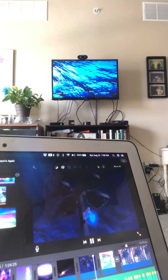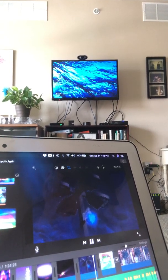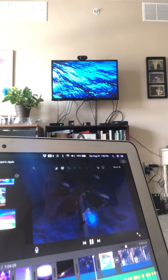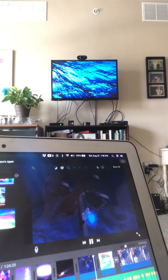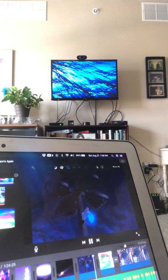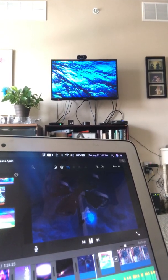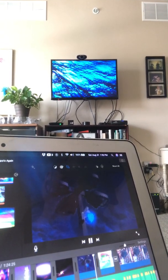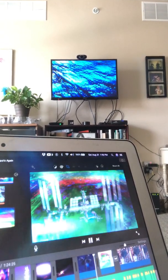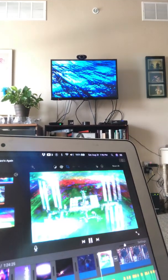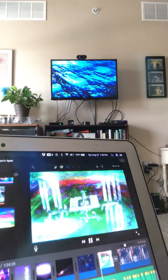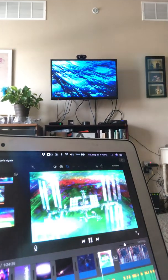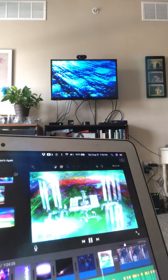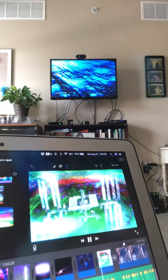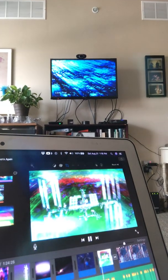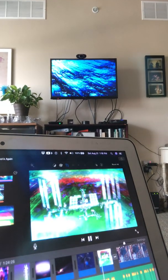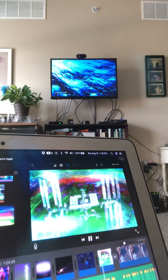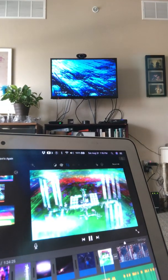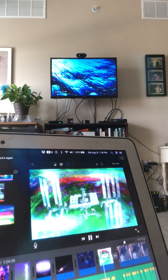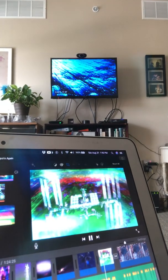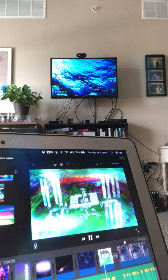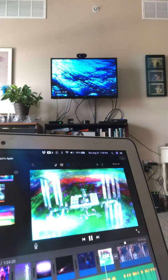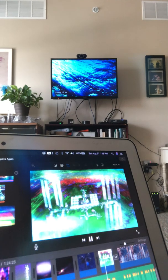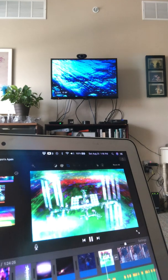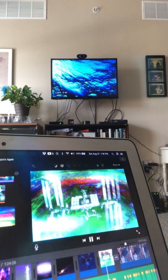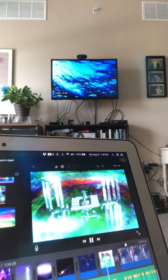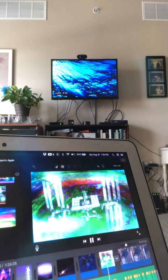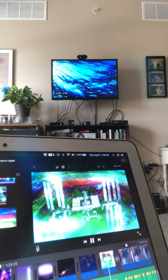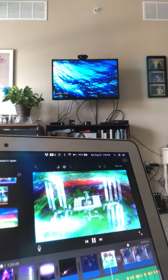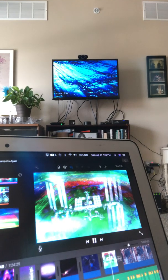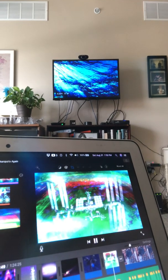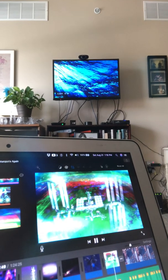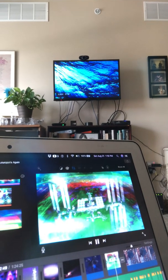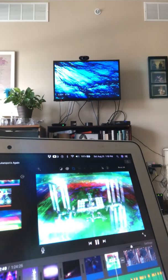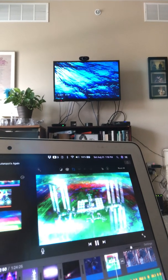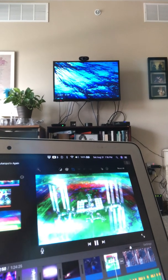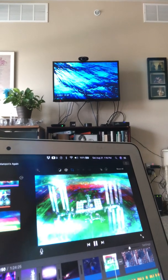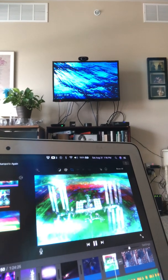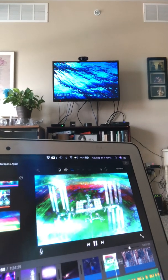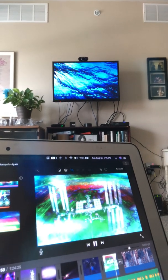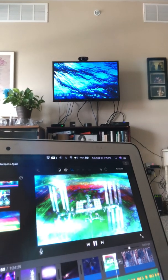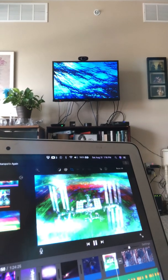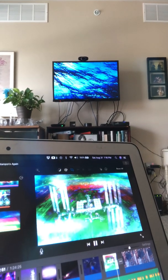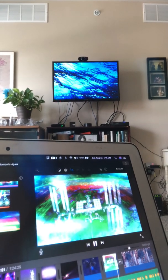International Space Station hovered it over my head for 24 hours.